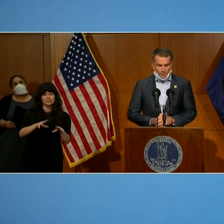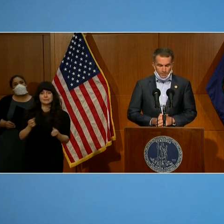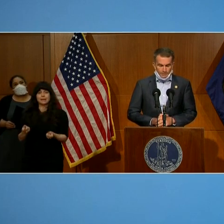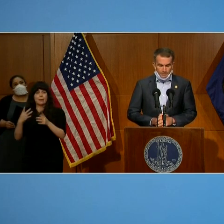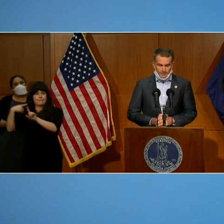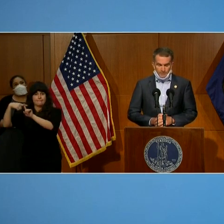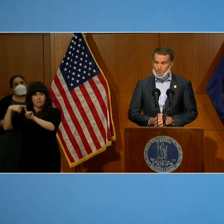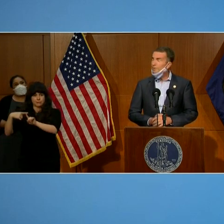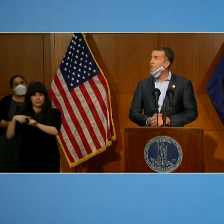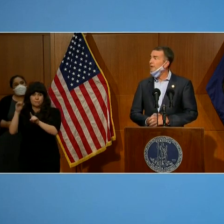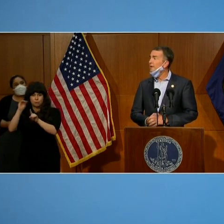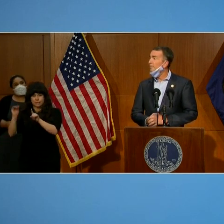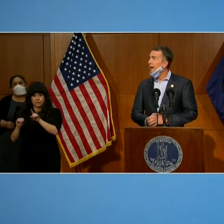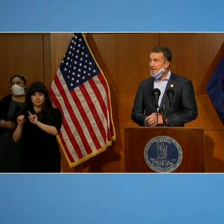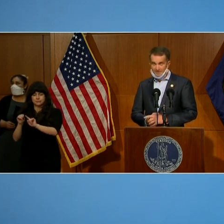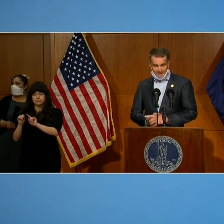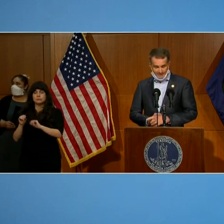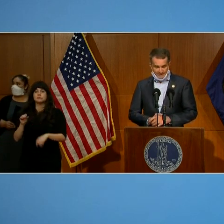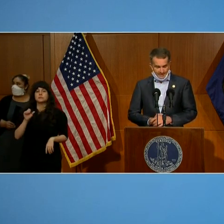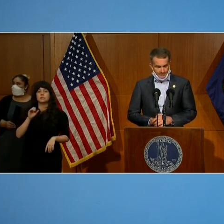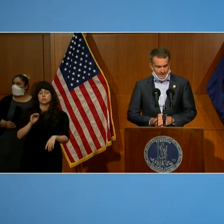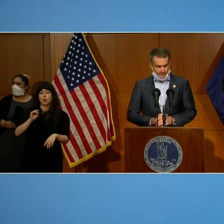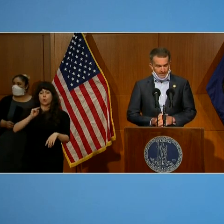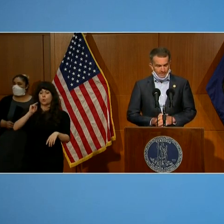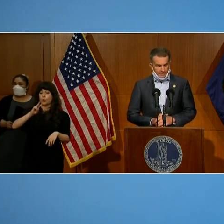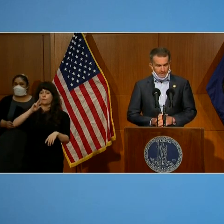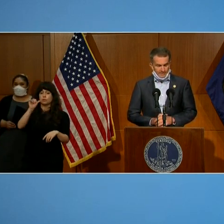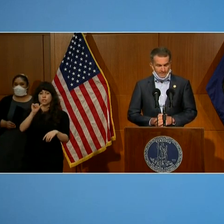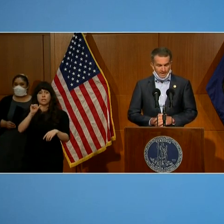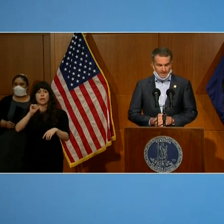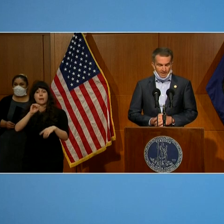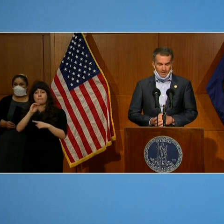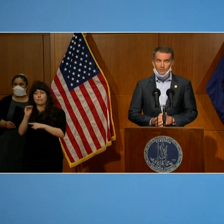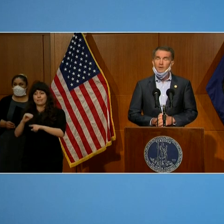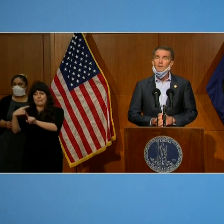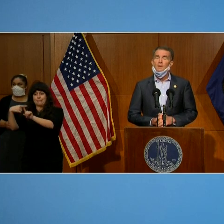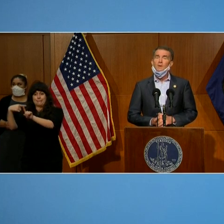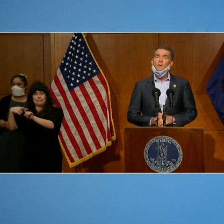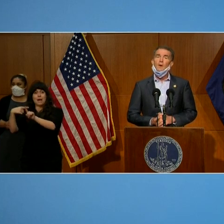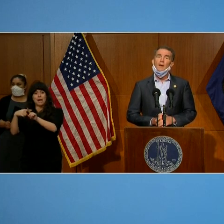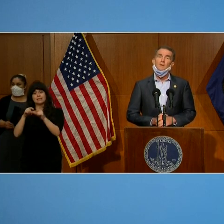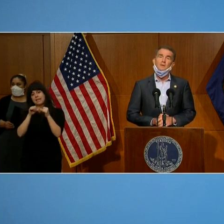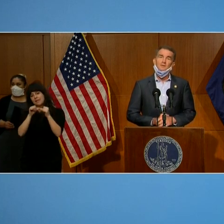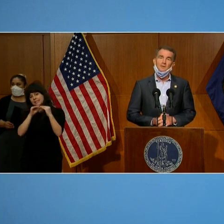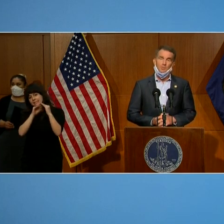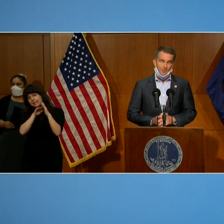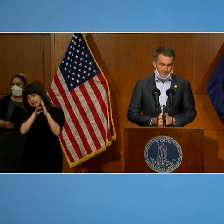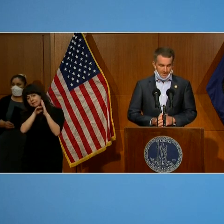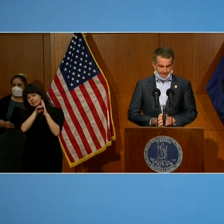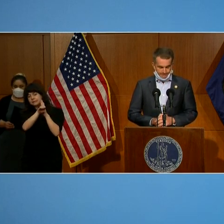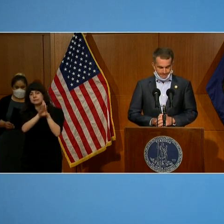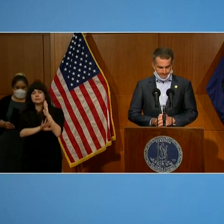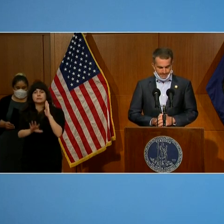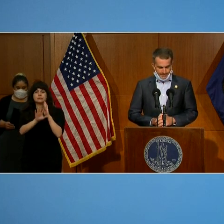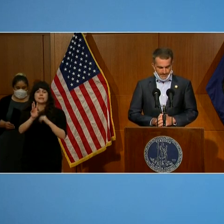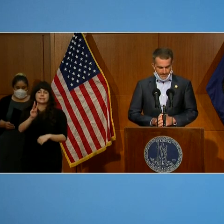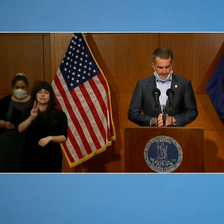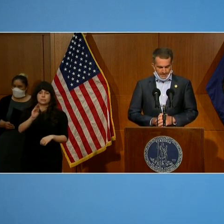see that northern Virginia's positivity is looking steady, hovering around 6 percent.